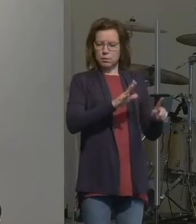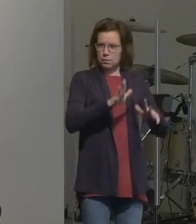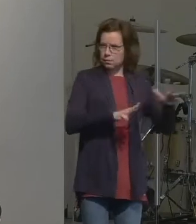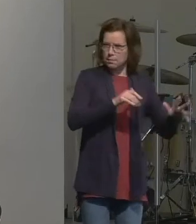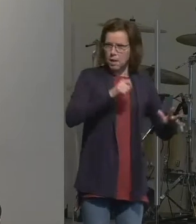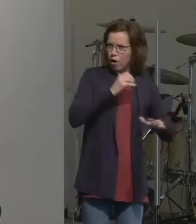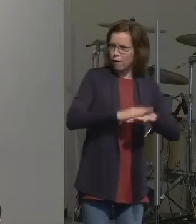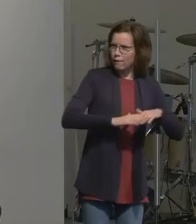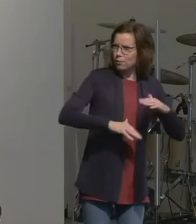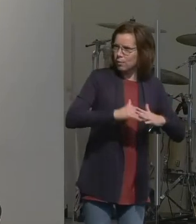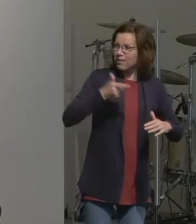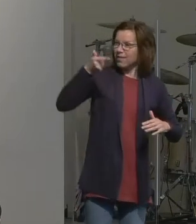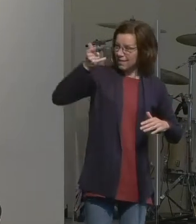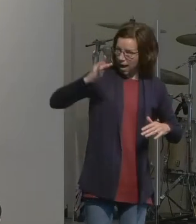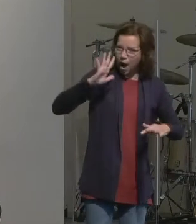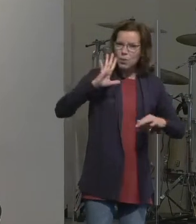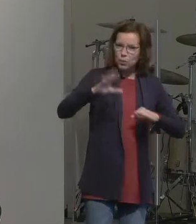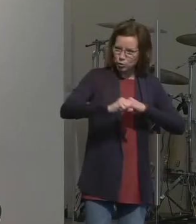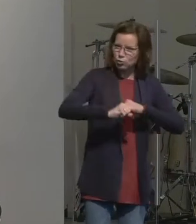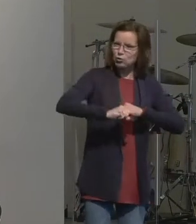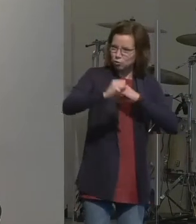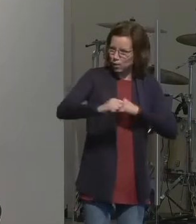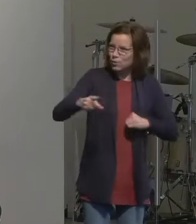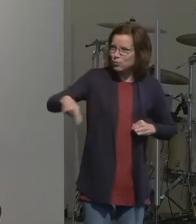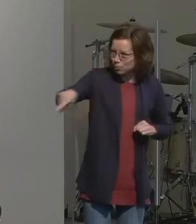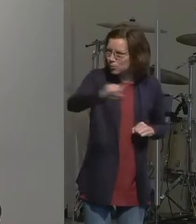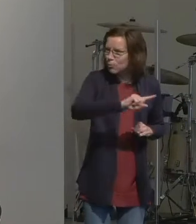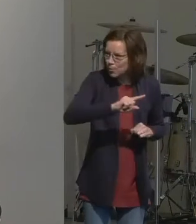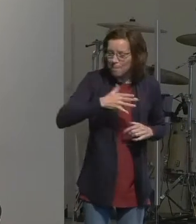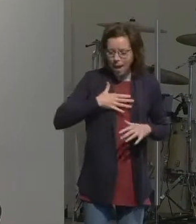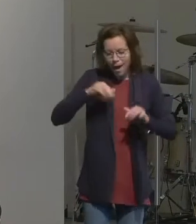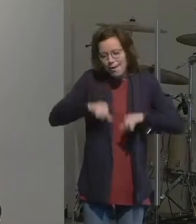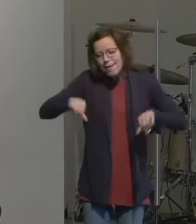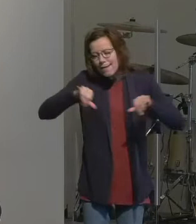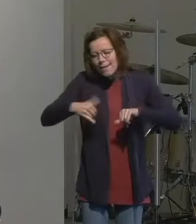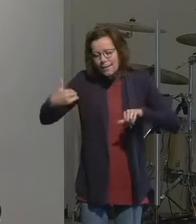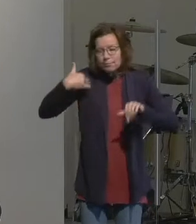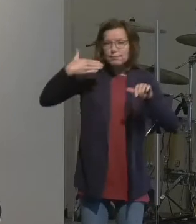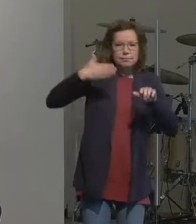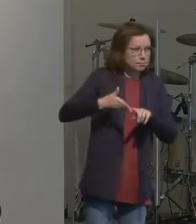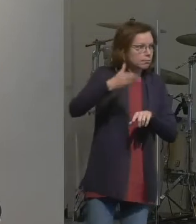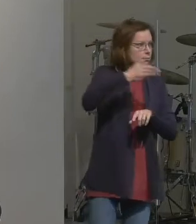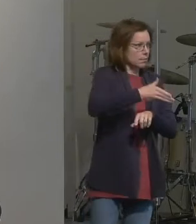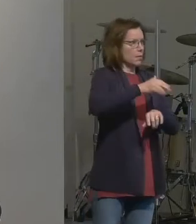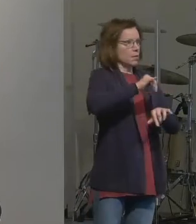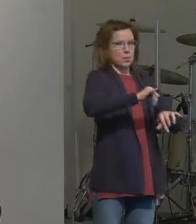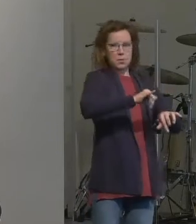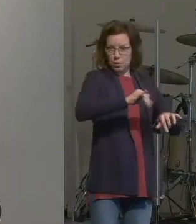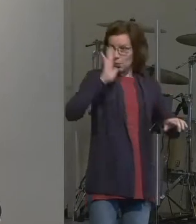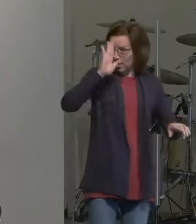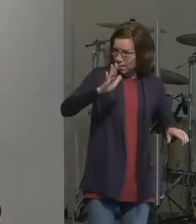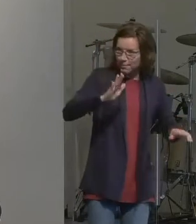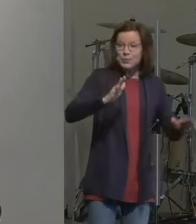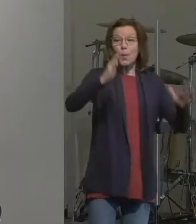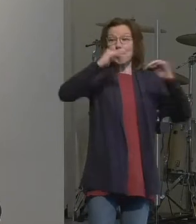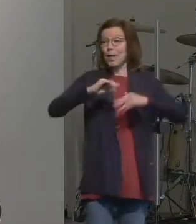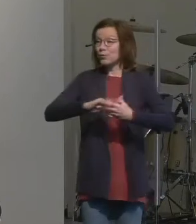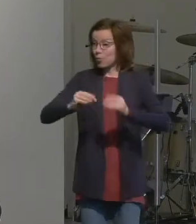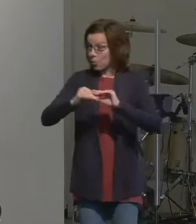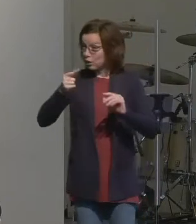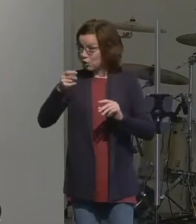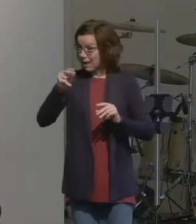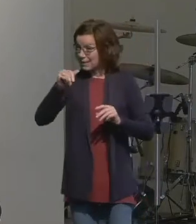to have to stretch from where we've been sitting. In Genesis chapter 12, we come across a man named Abram.